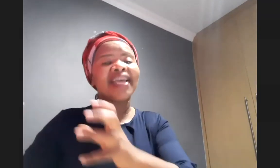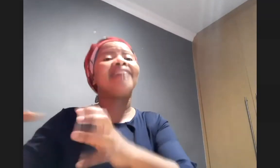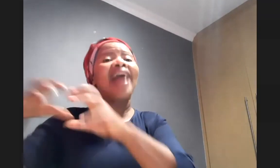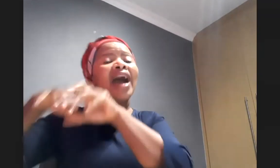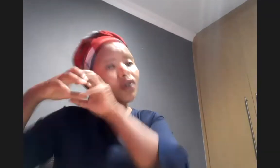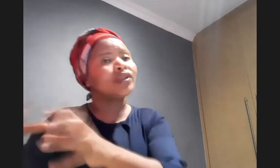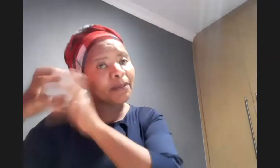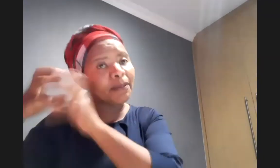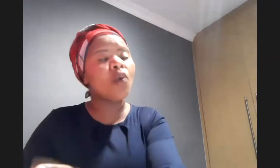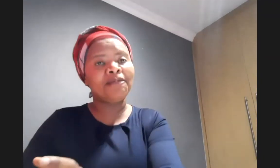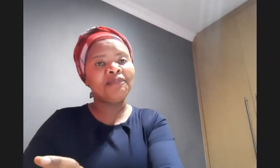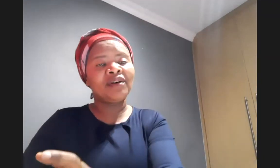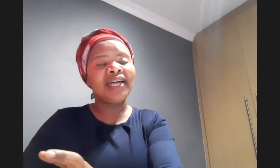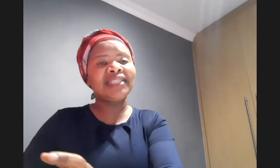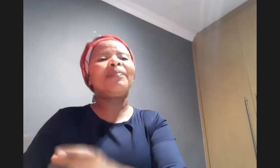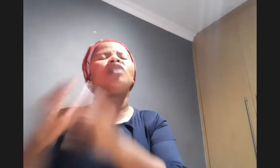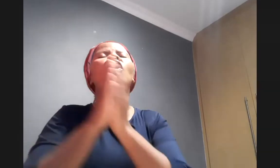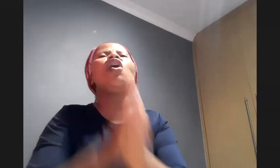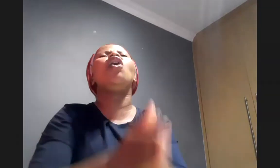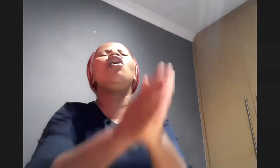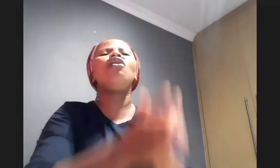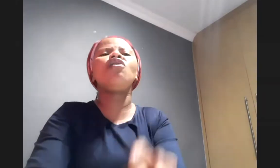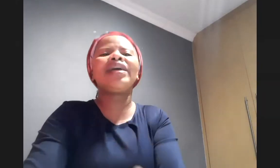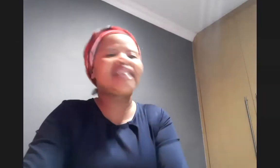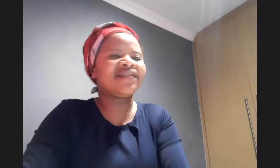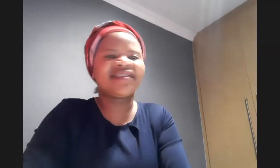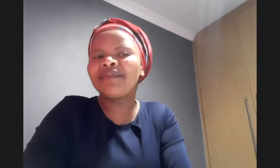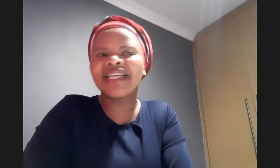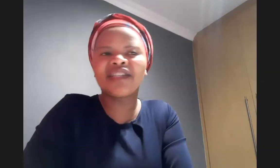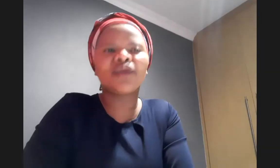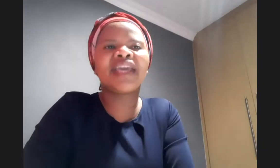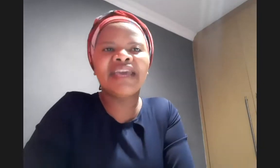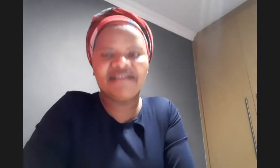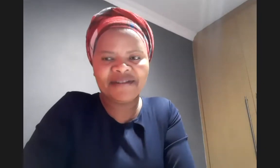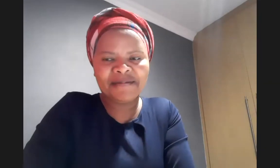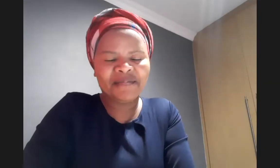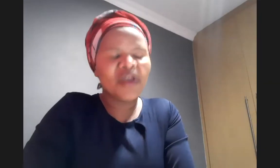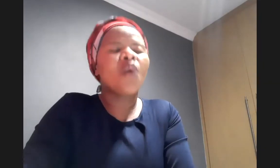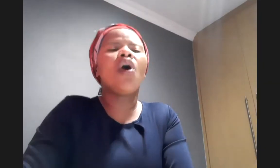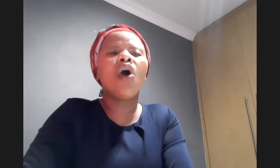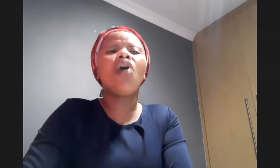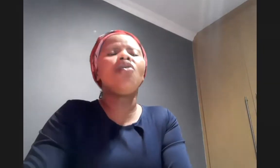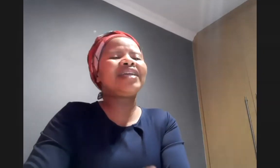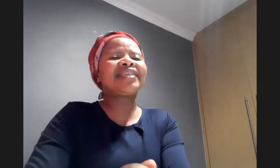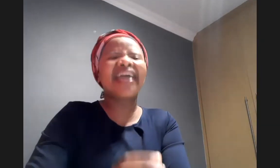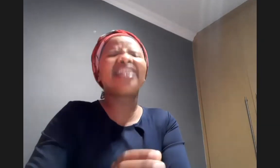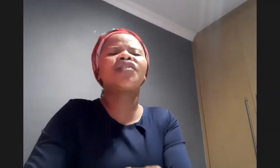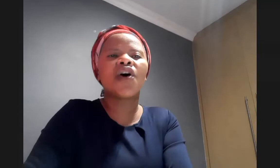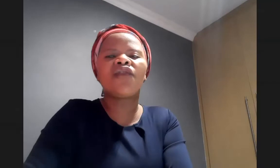there are also the poor all right because we always have something to give we always can serve